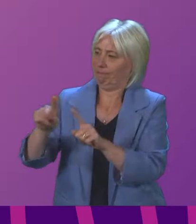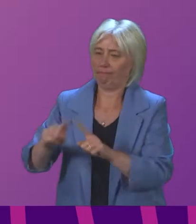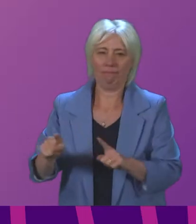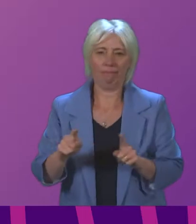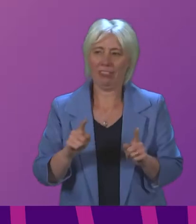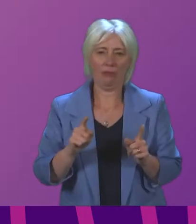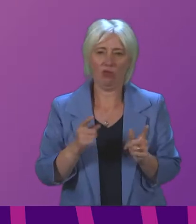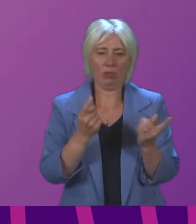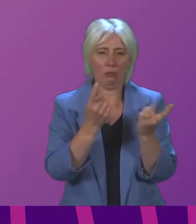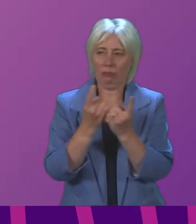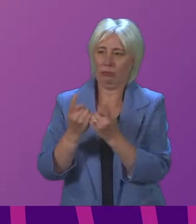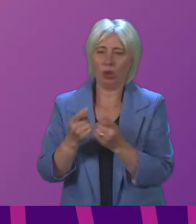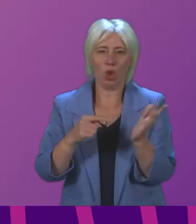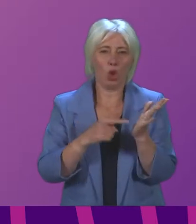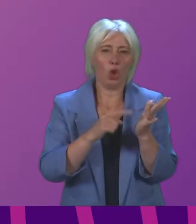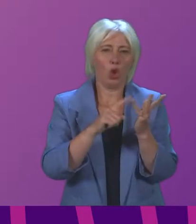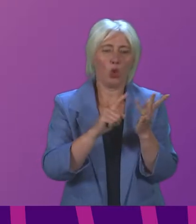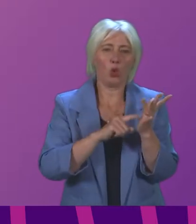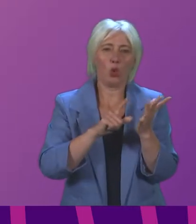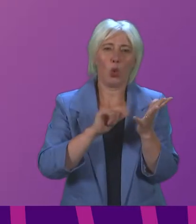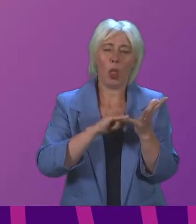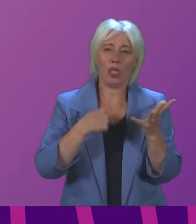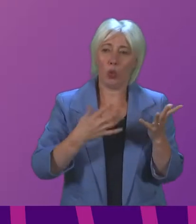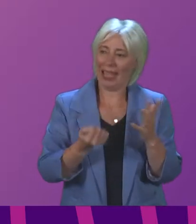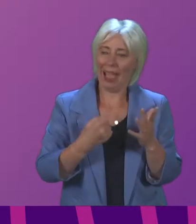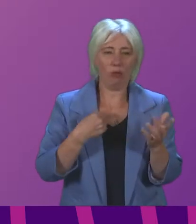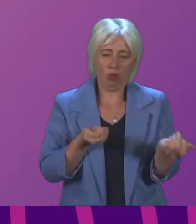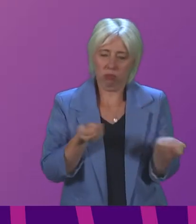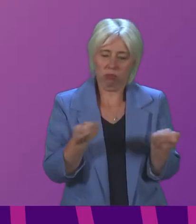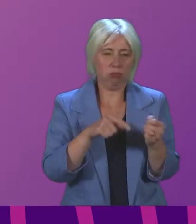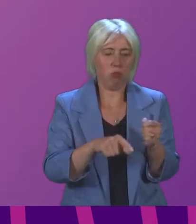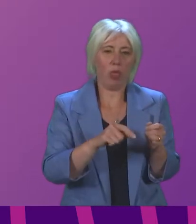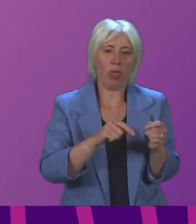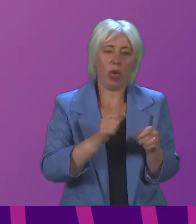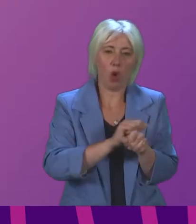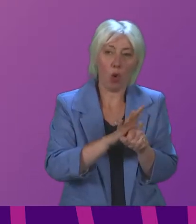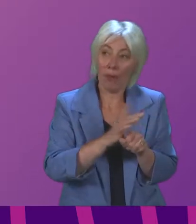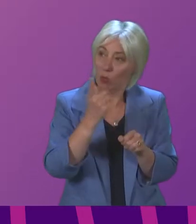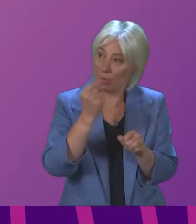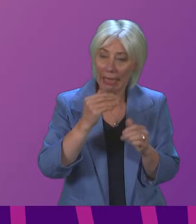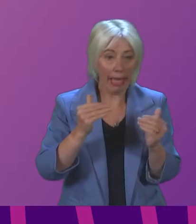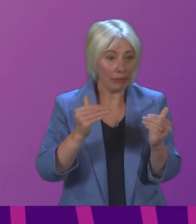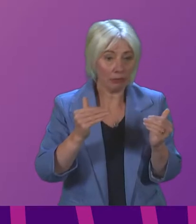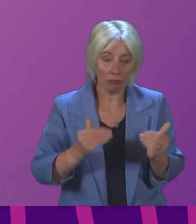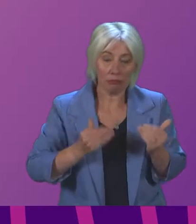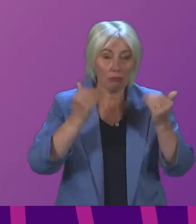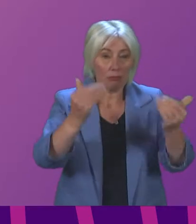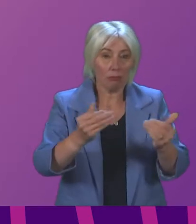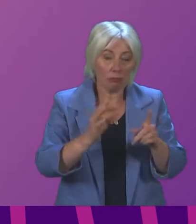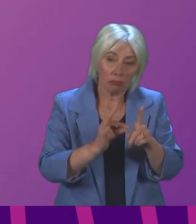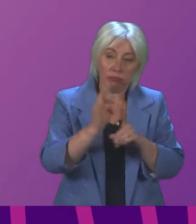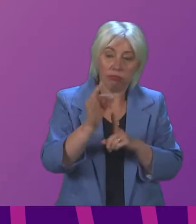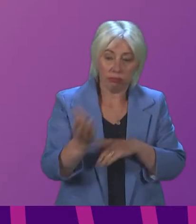a society to deal with the challenges of Covid to enable us to make progress on recovering our society